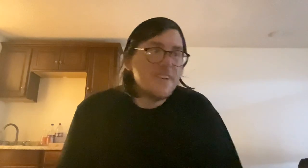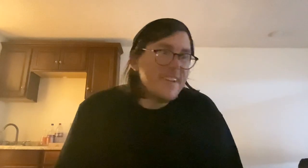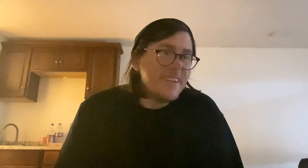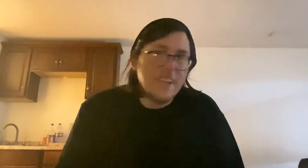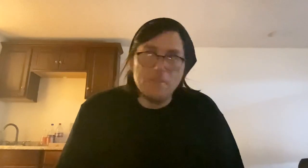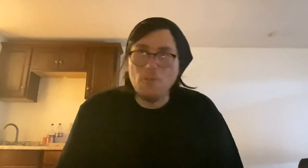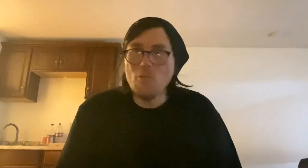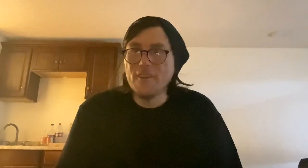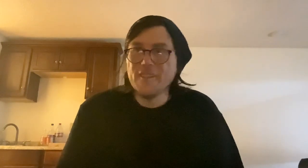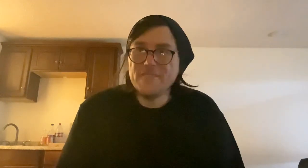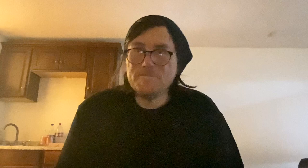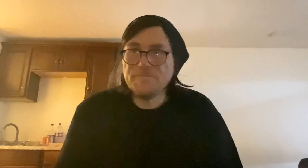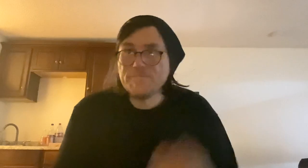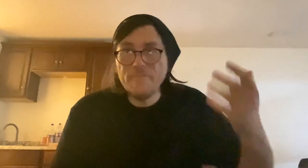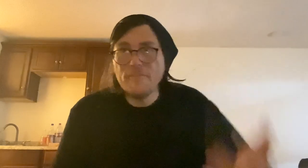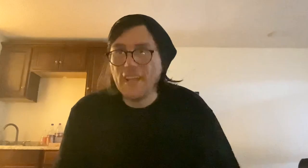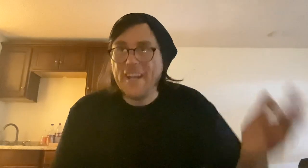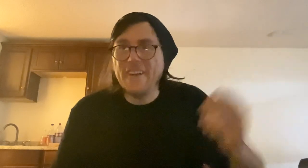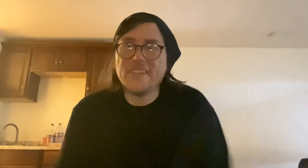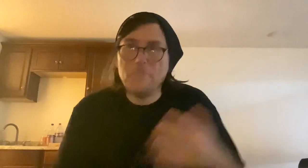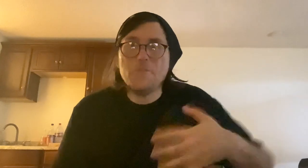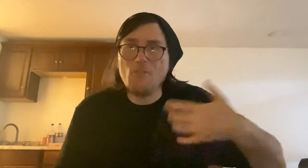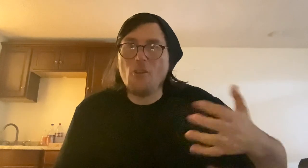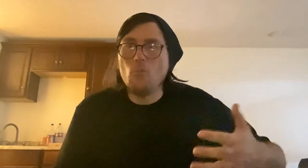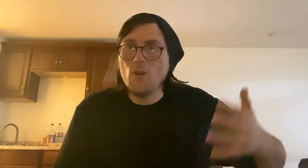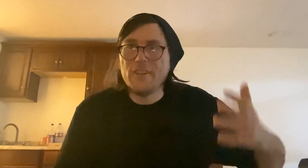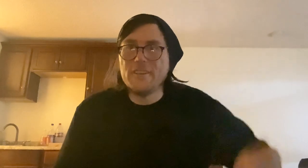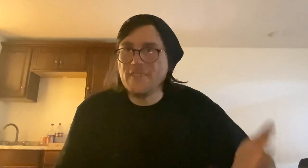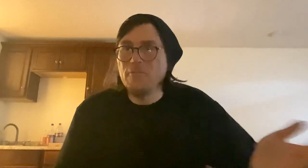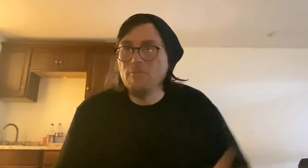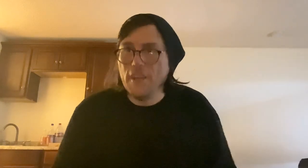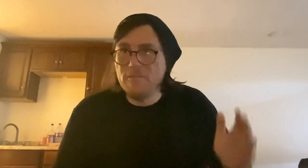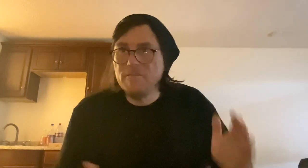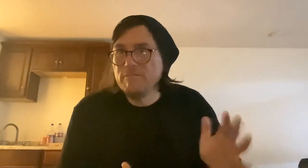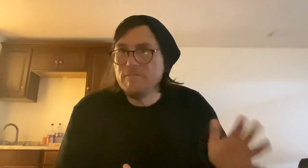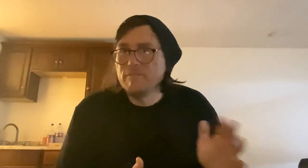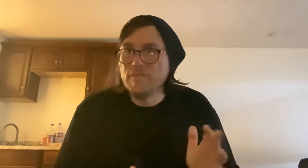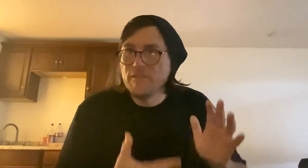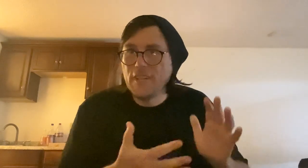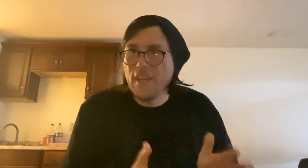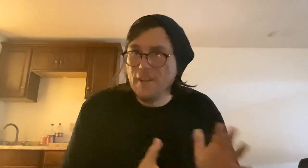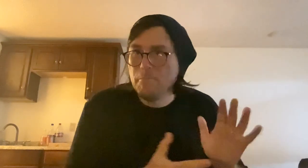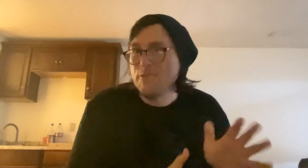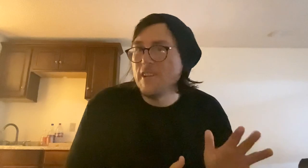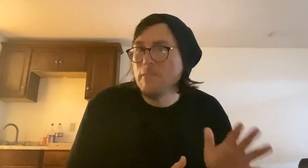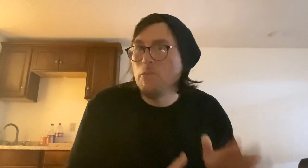of your work. And how to keep your artwork, you know, in a presentable